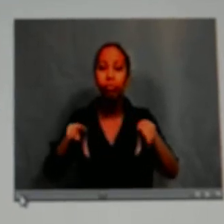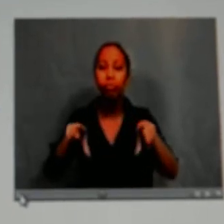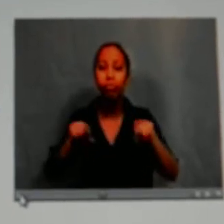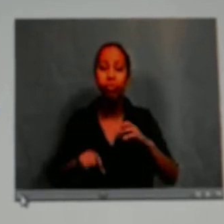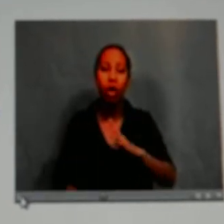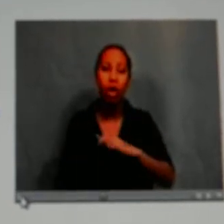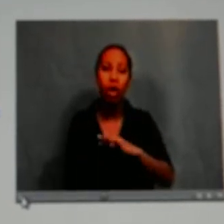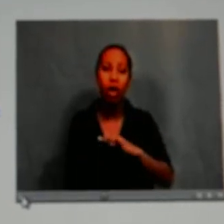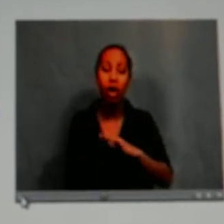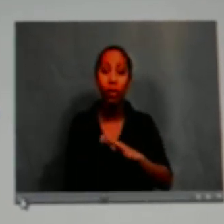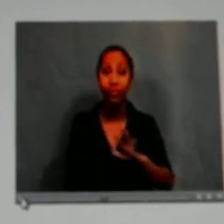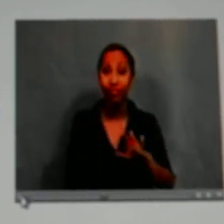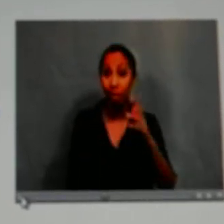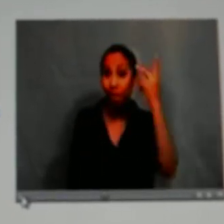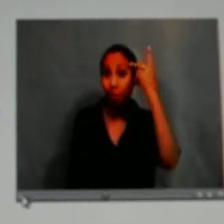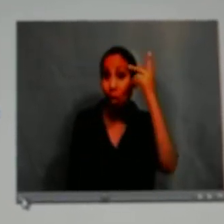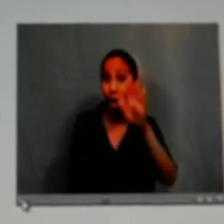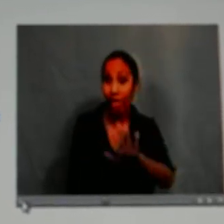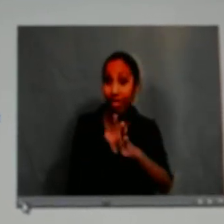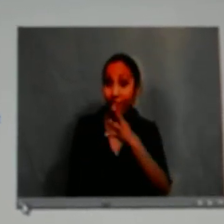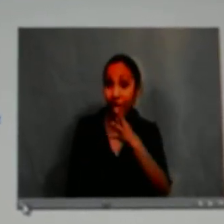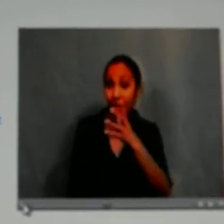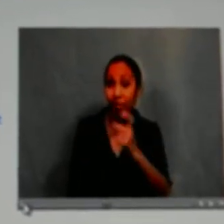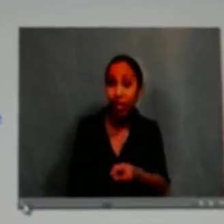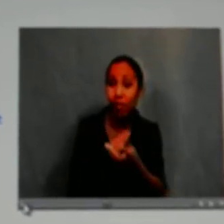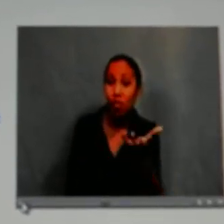And another friend got a chocolate bar.